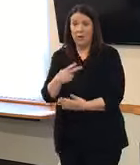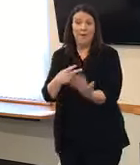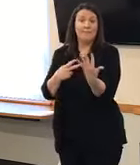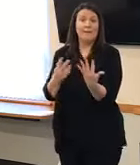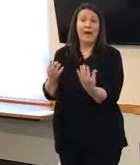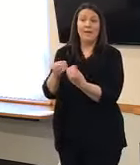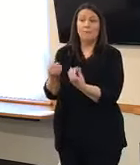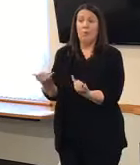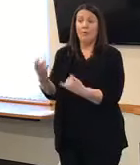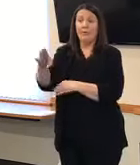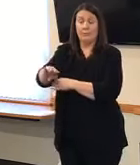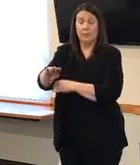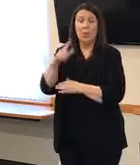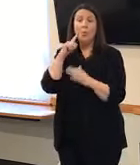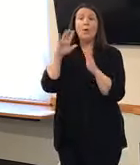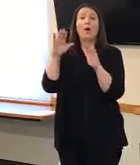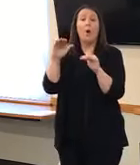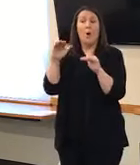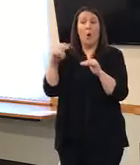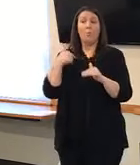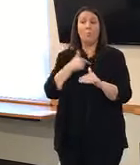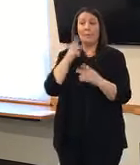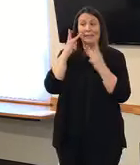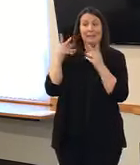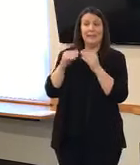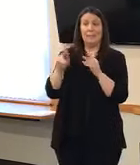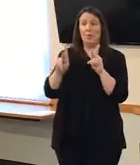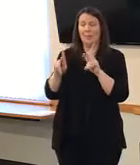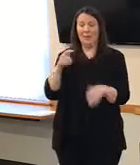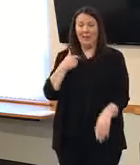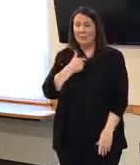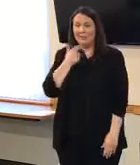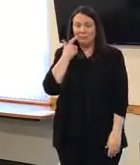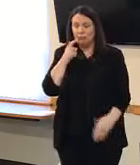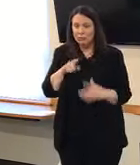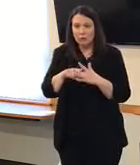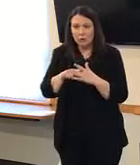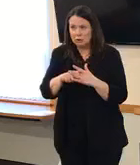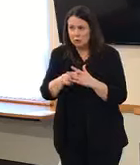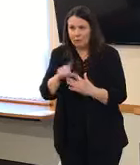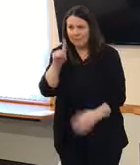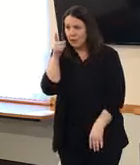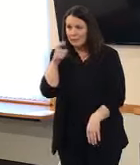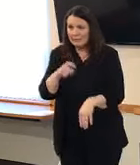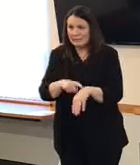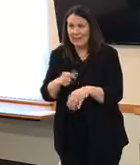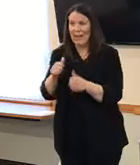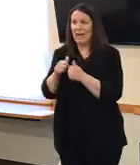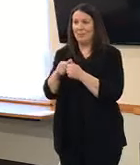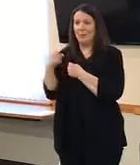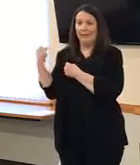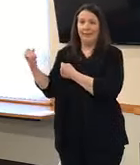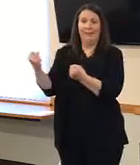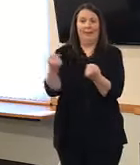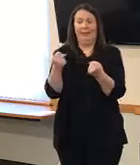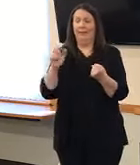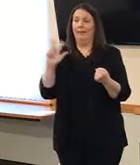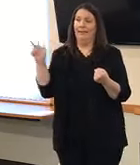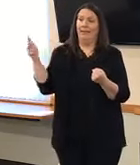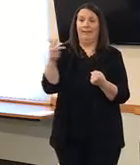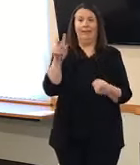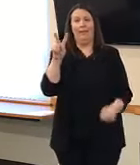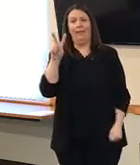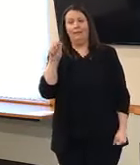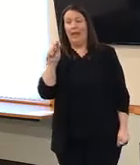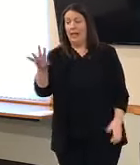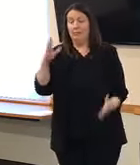hope to grow that, uh, as we get better, this was our first time treating on a mobile van. So, uh, uh, we're